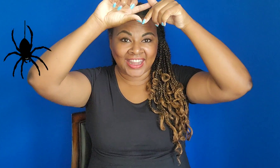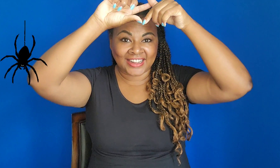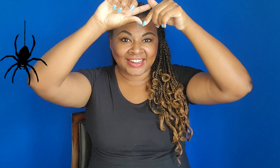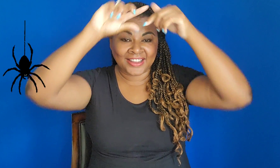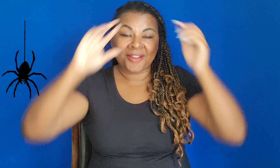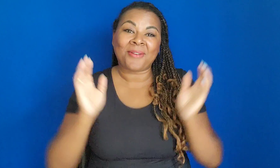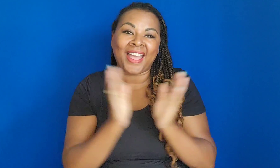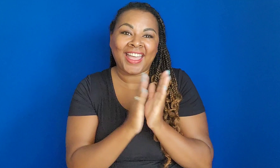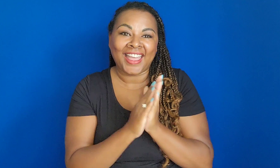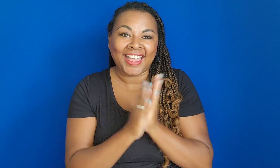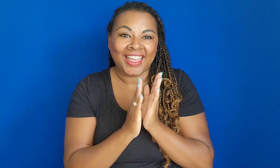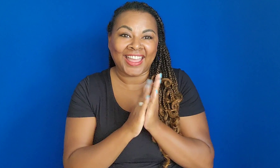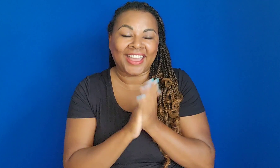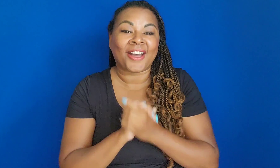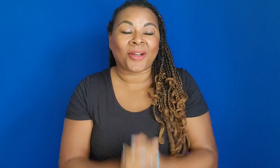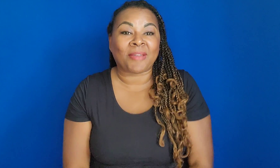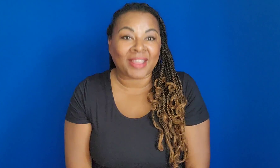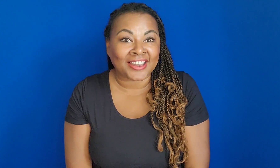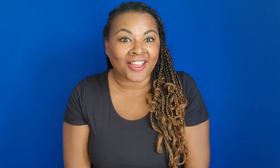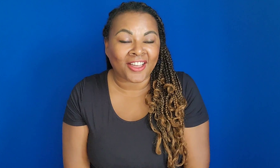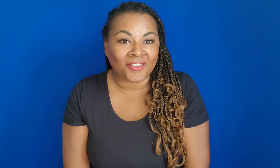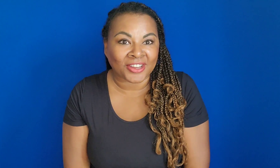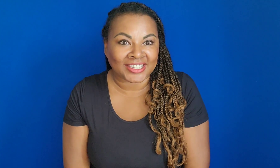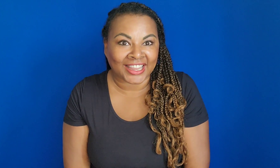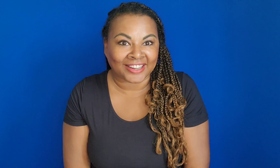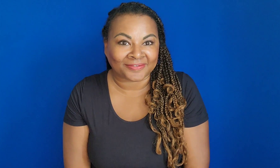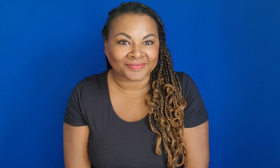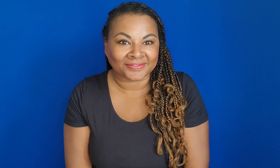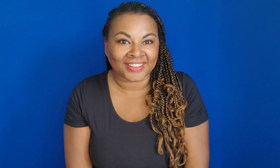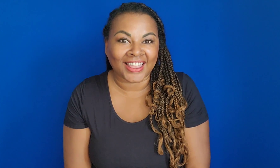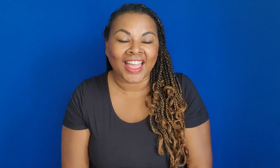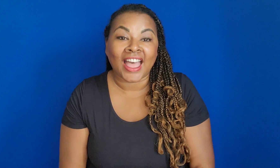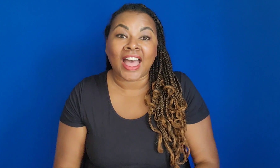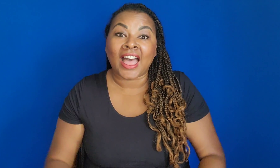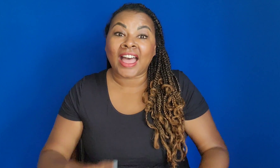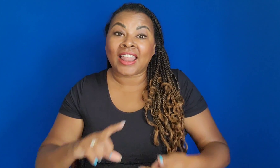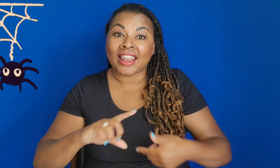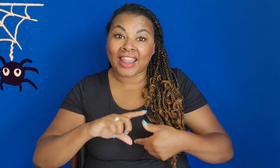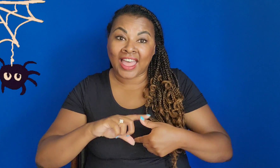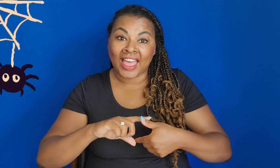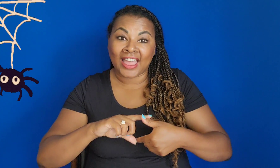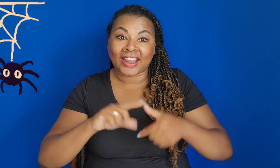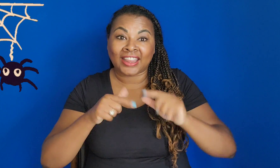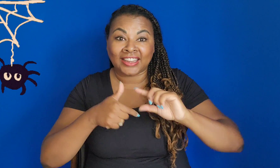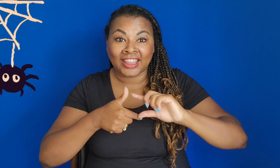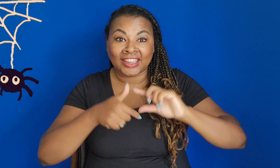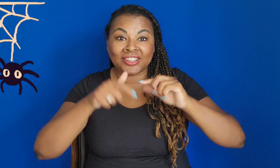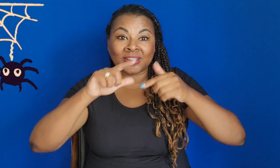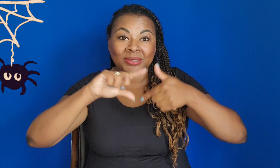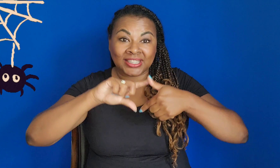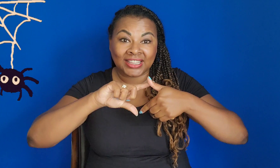okay maintenant en français l'araignée gypsy